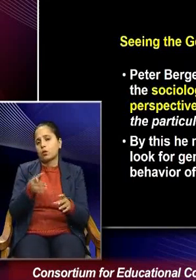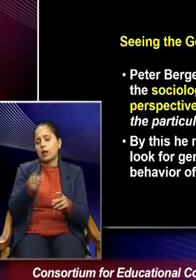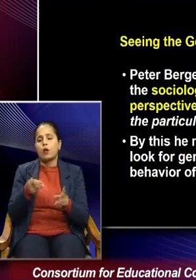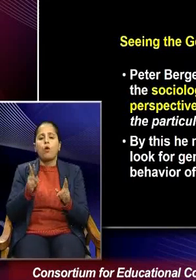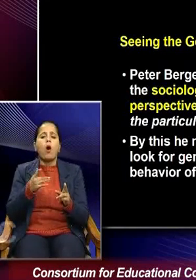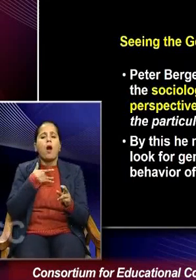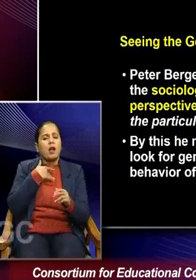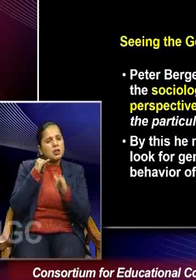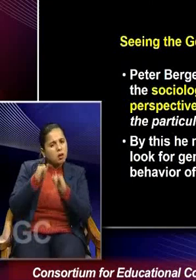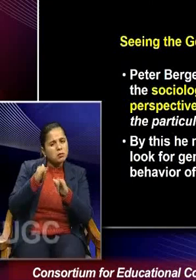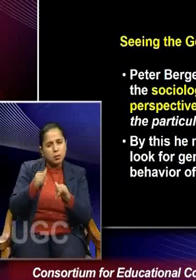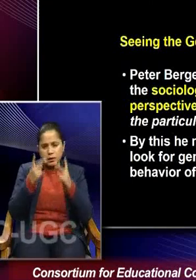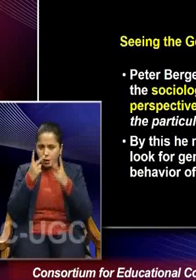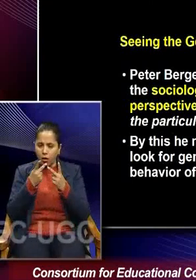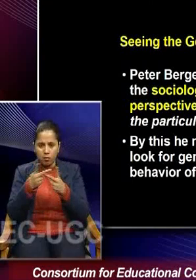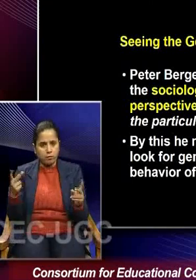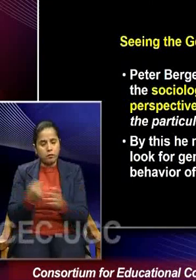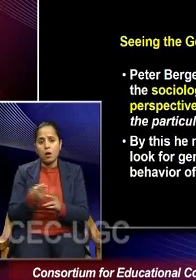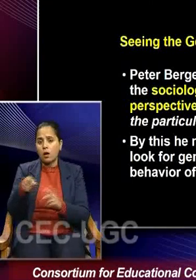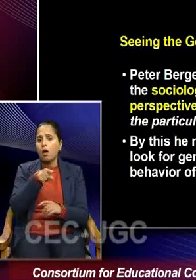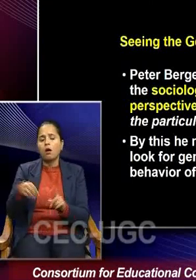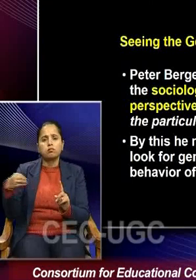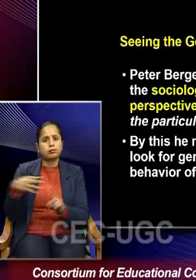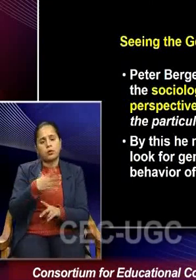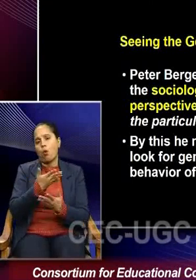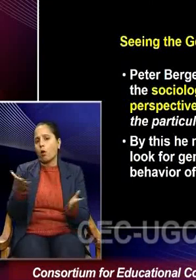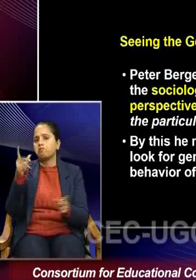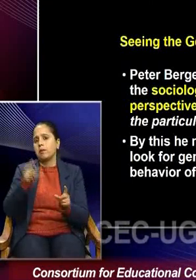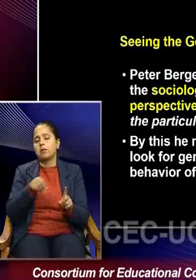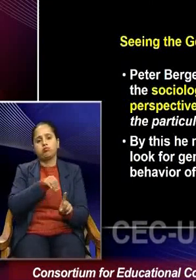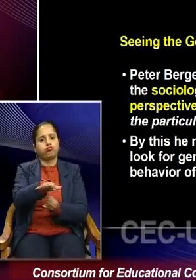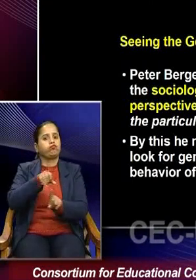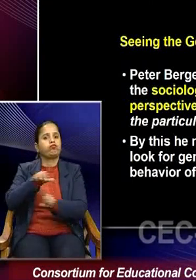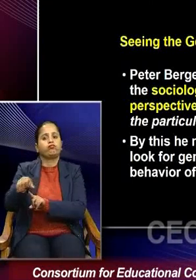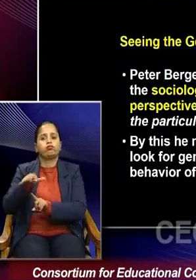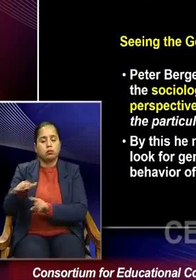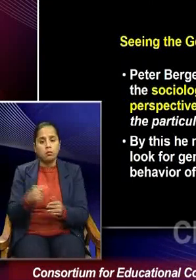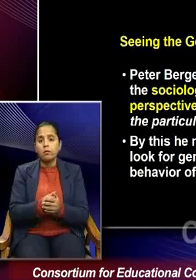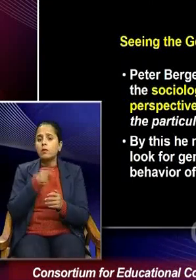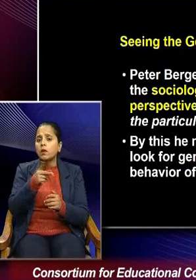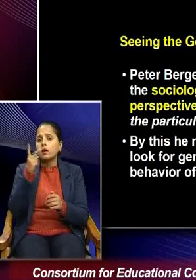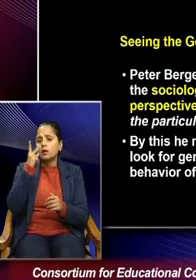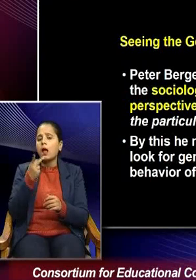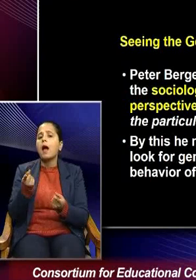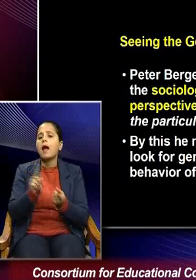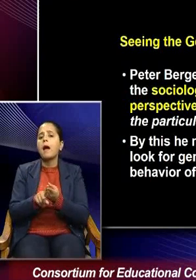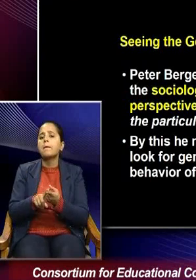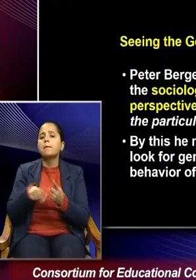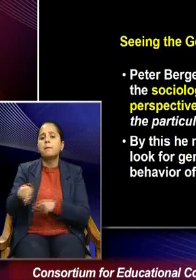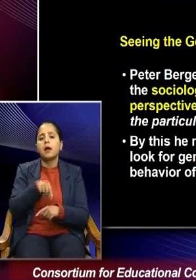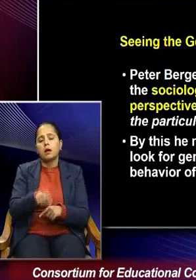phenomena, something which affects everyone. Particular is which is happening at an